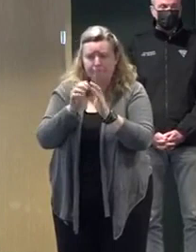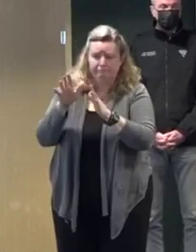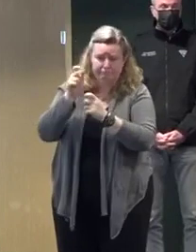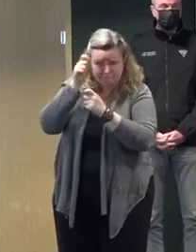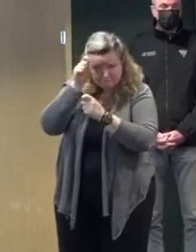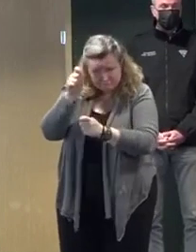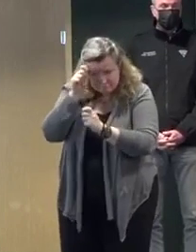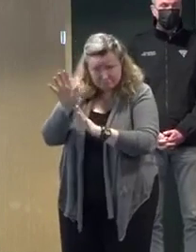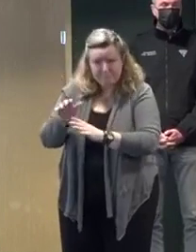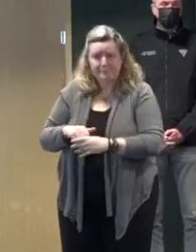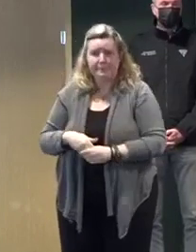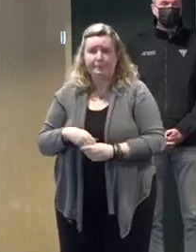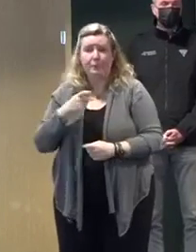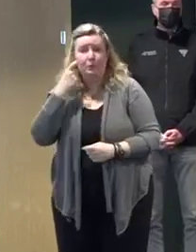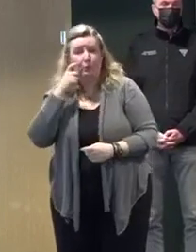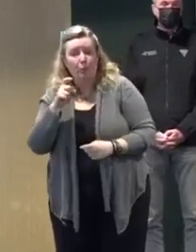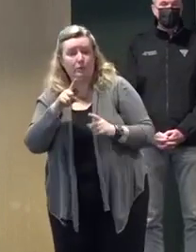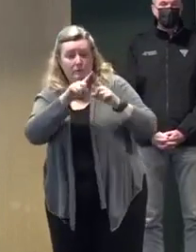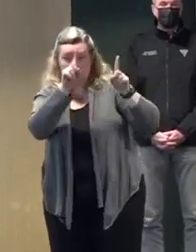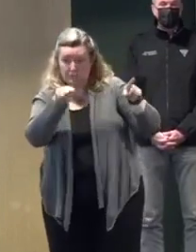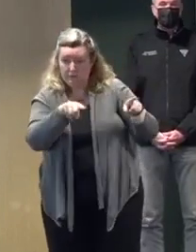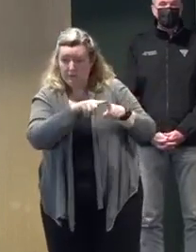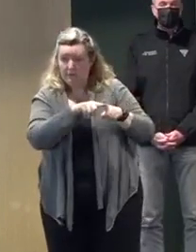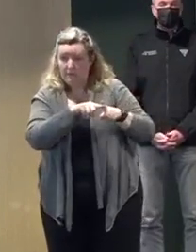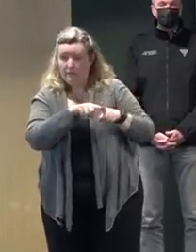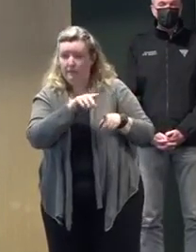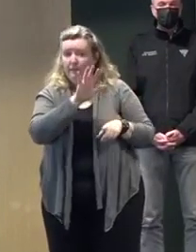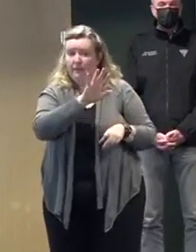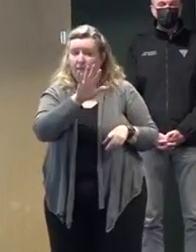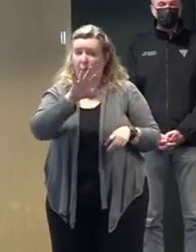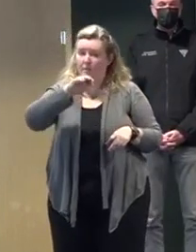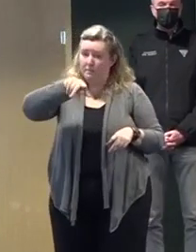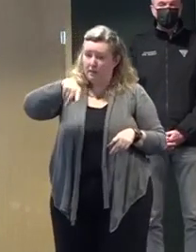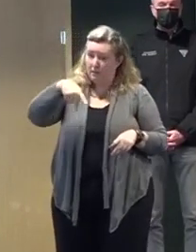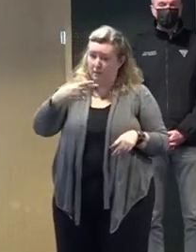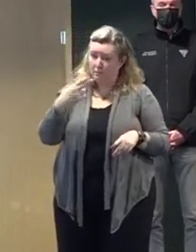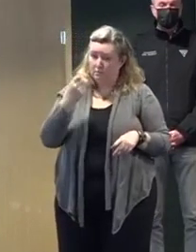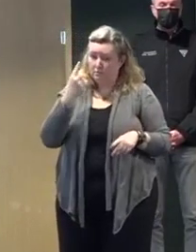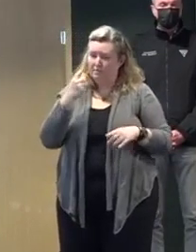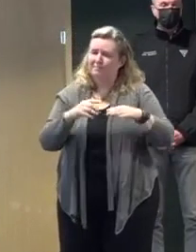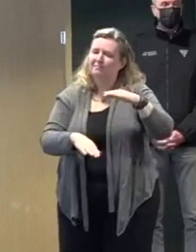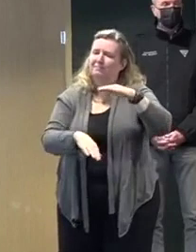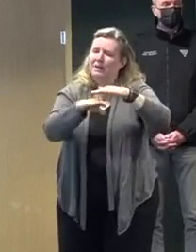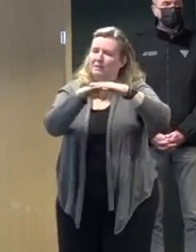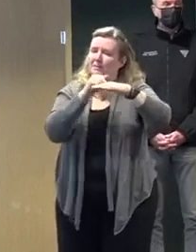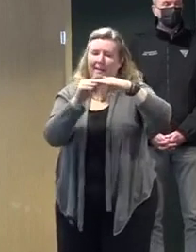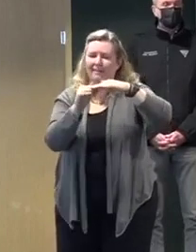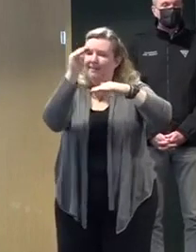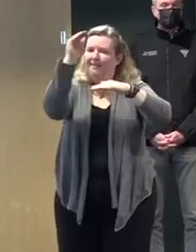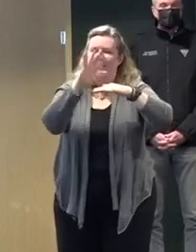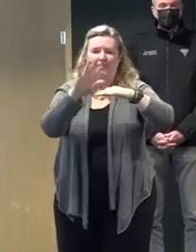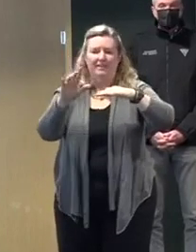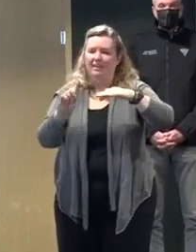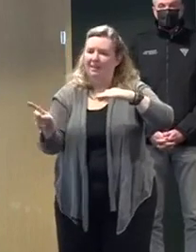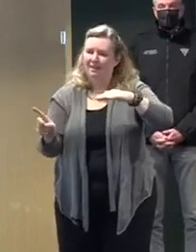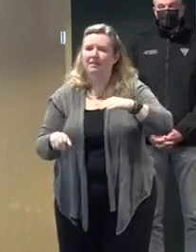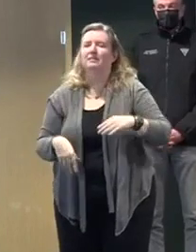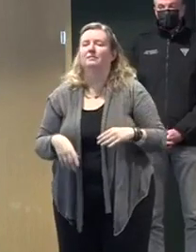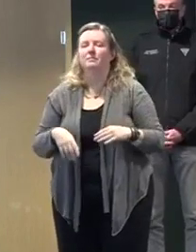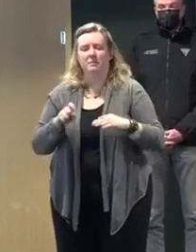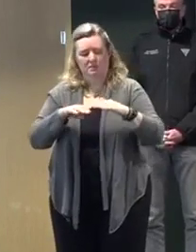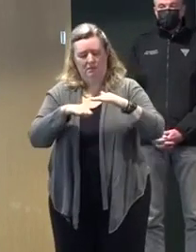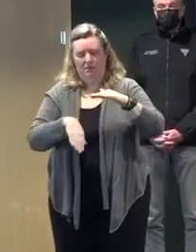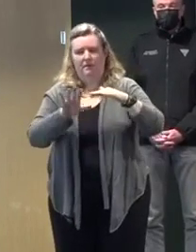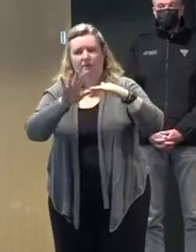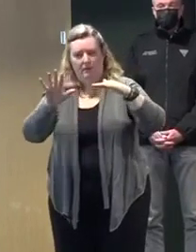posted at 55, it's the speed limit means you can go slower. And I would suggest with the weather coming in, you manage your